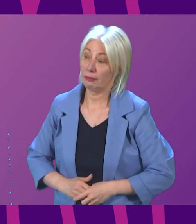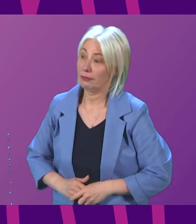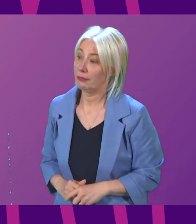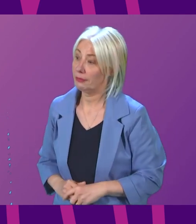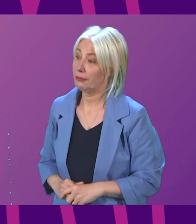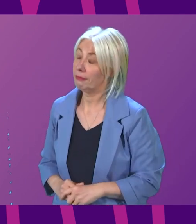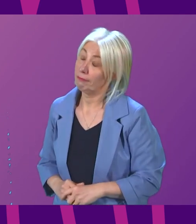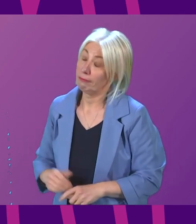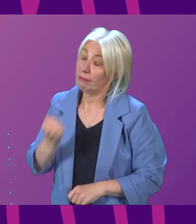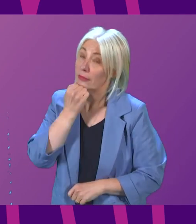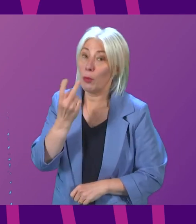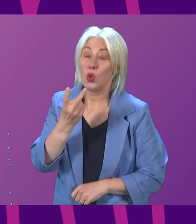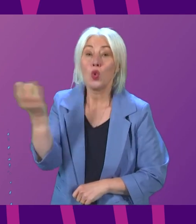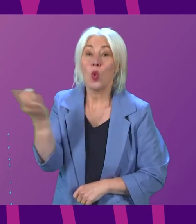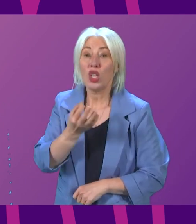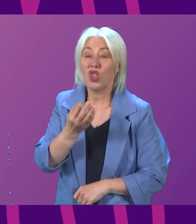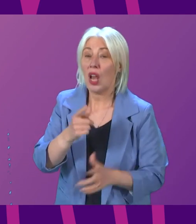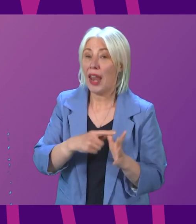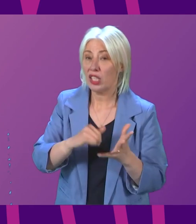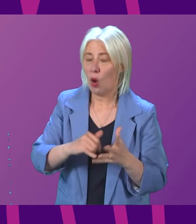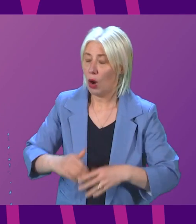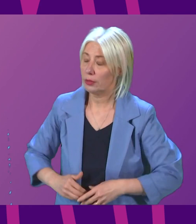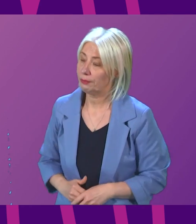Question number two, Anna Salwa.